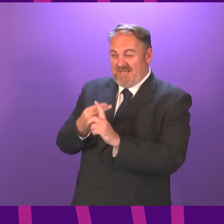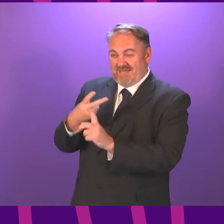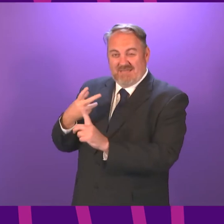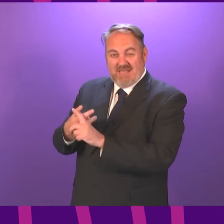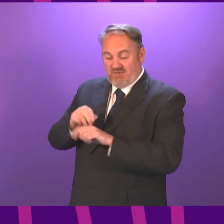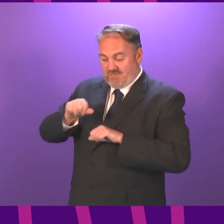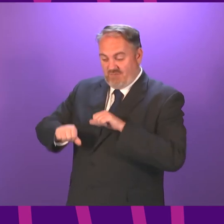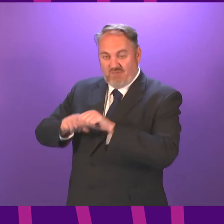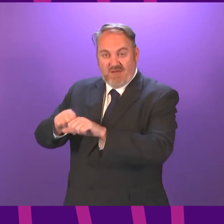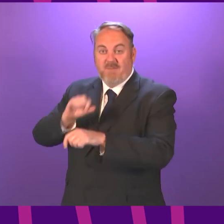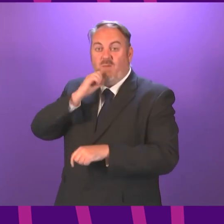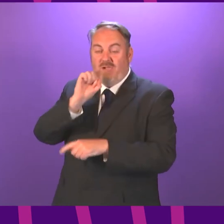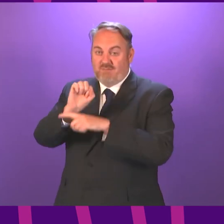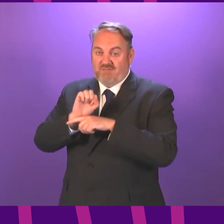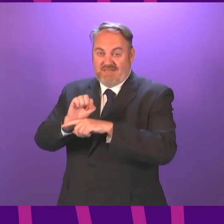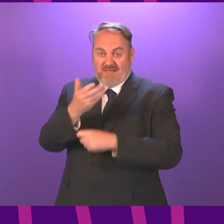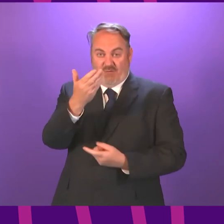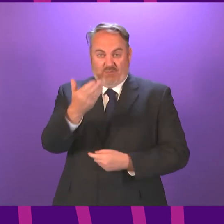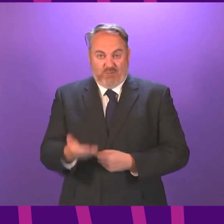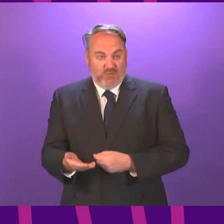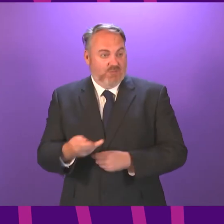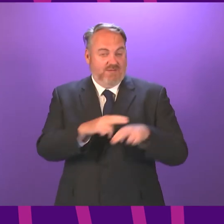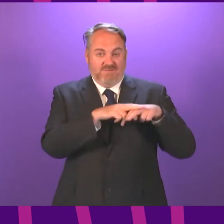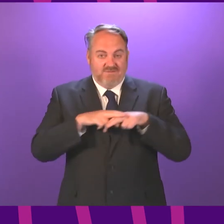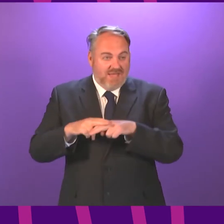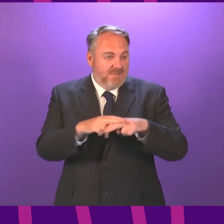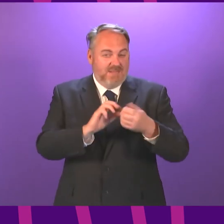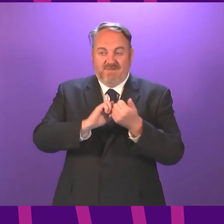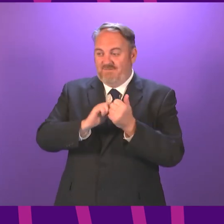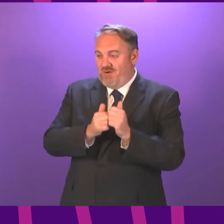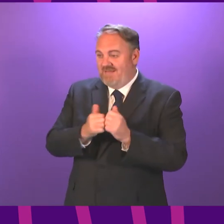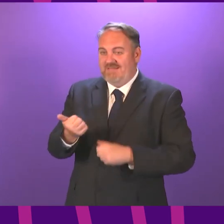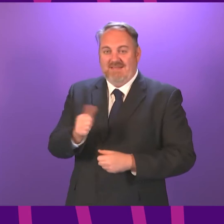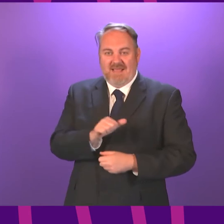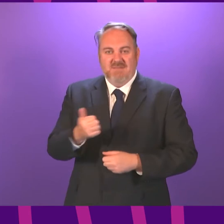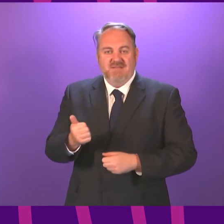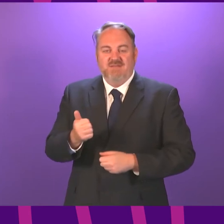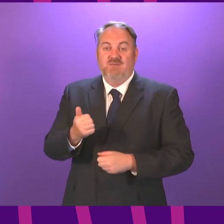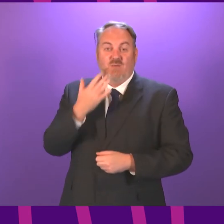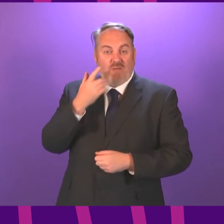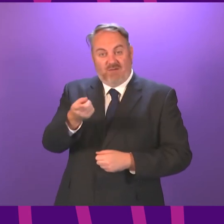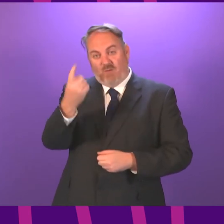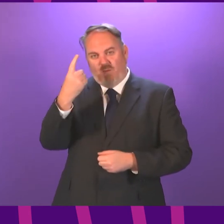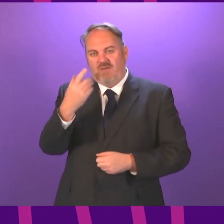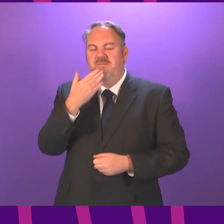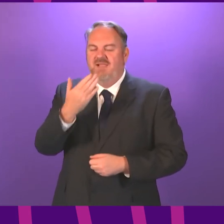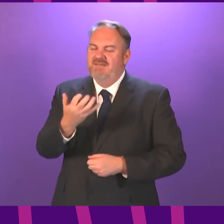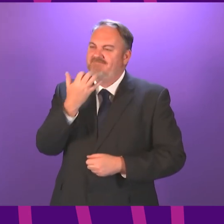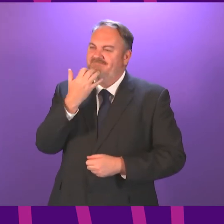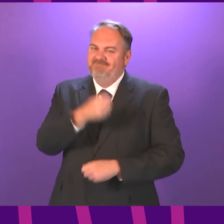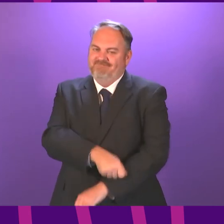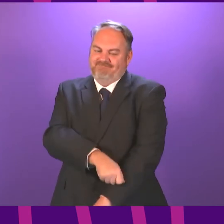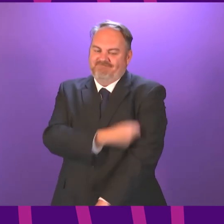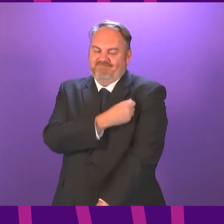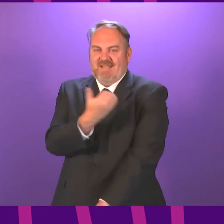do this year to protect our family, our friends and our neighbours. So please, when it is your turn, roll up your sleeve and get the jags. And